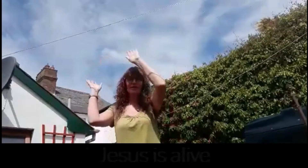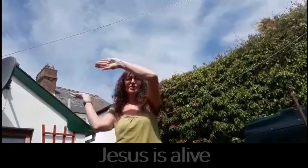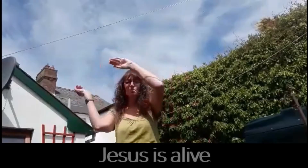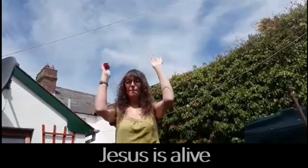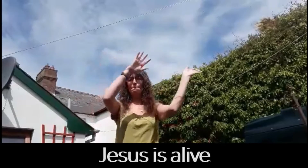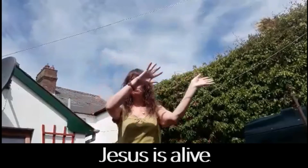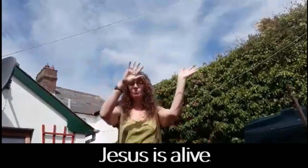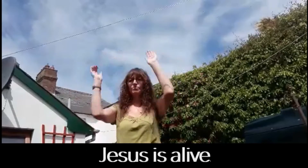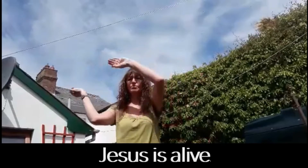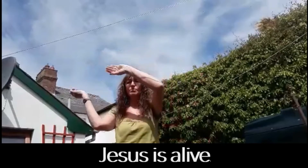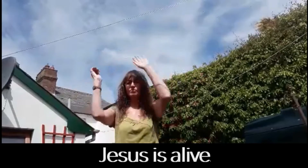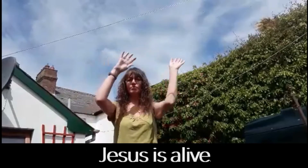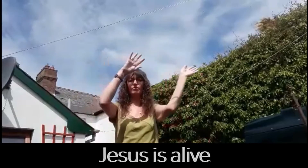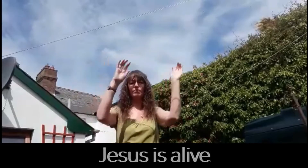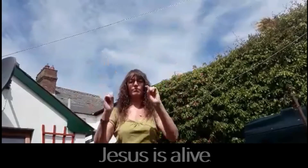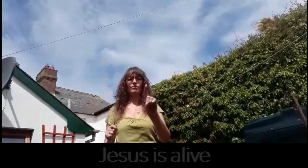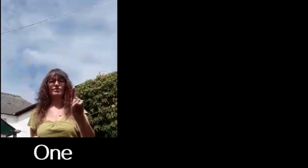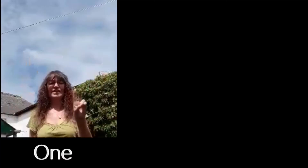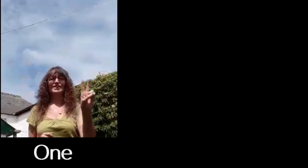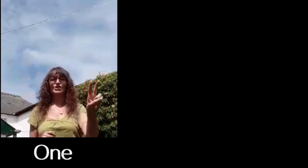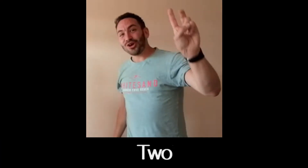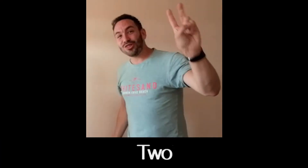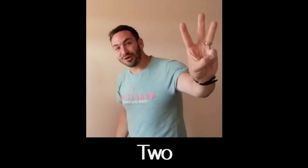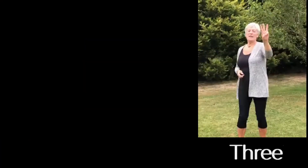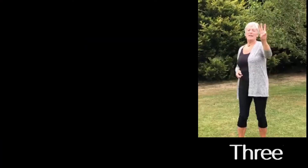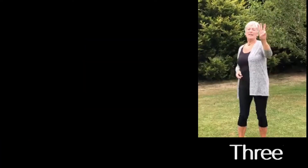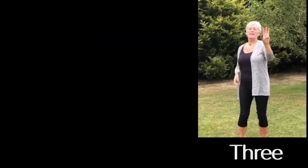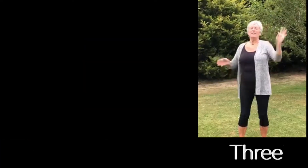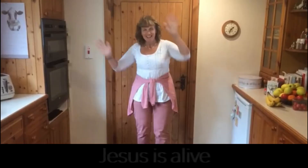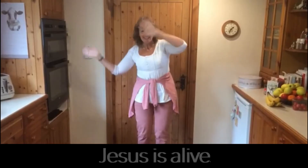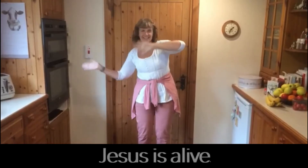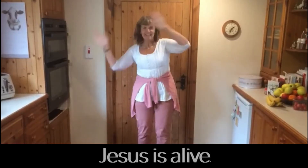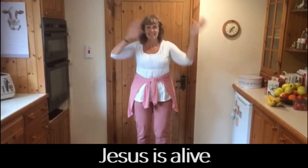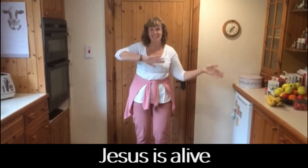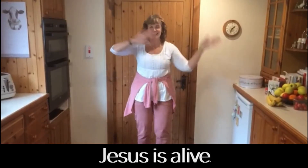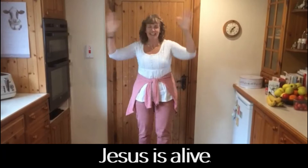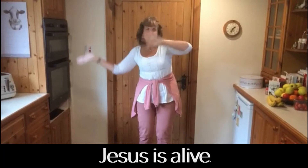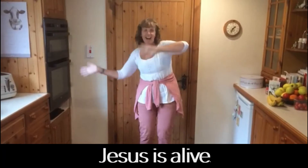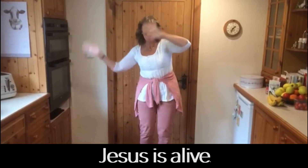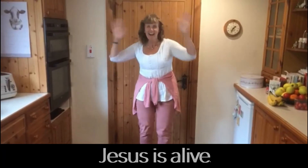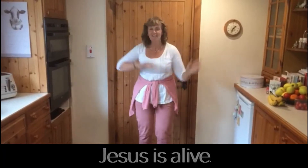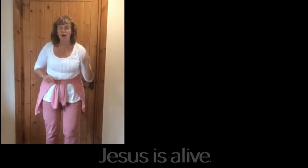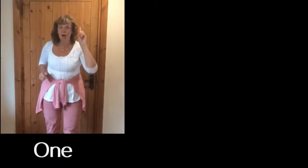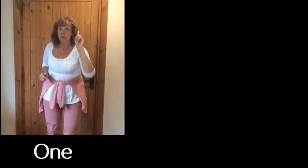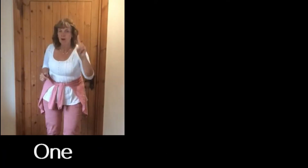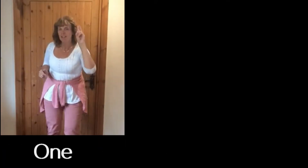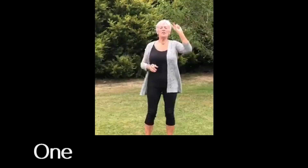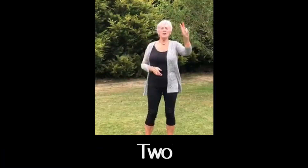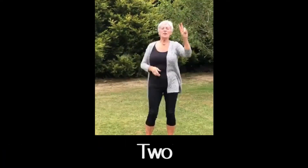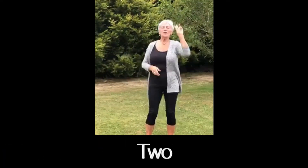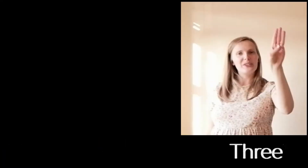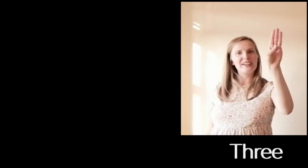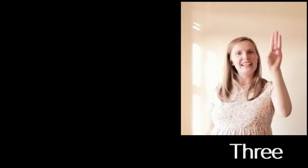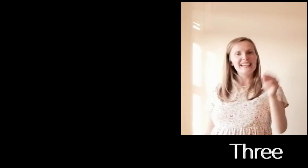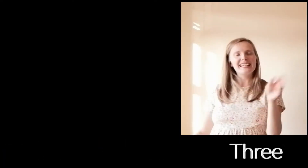Jesus is alive 1, 2, 3, Jesus is alive 1,